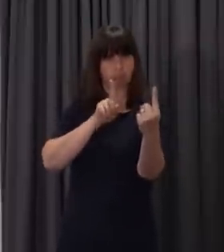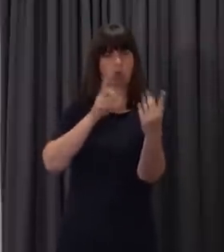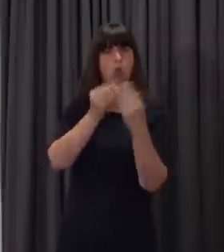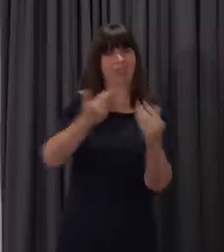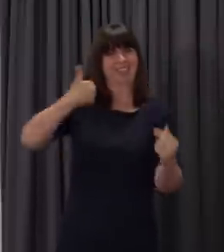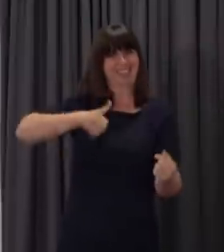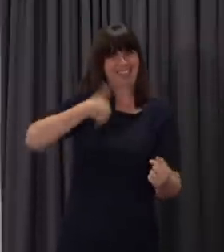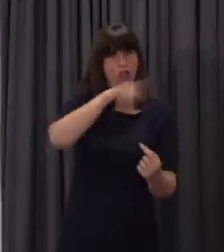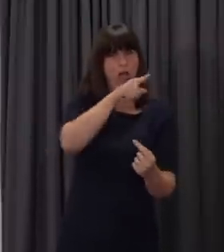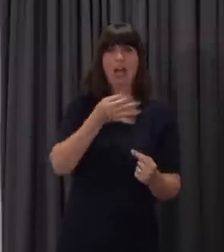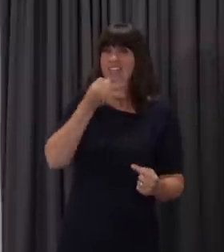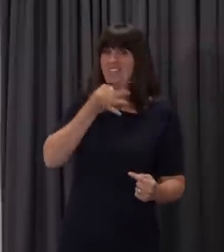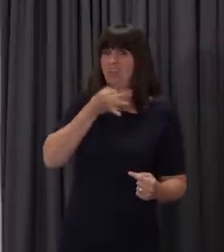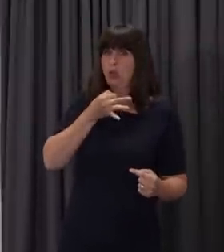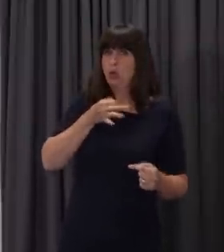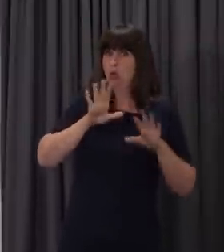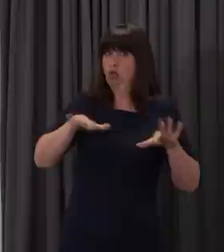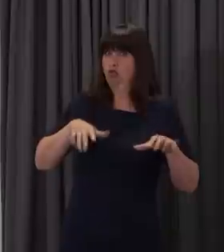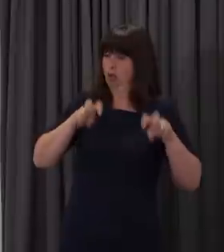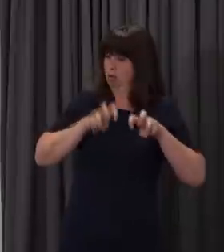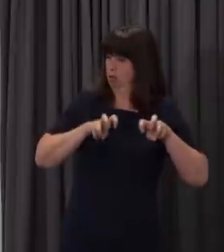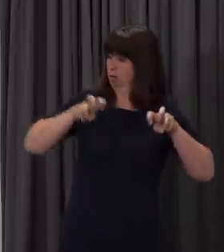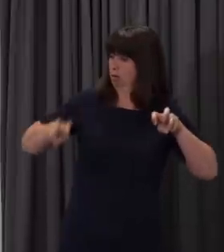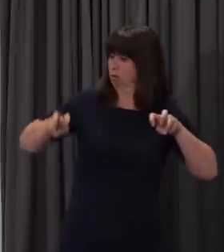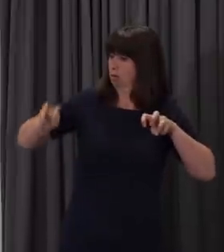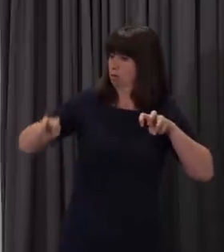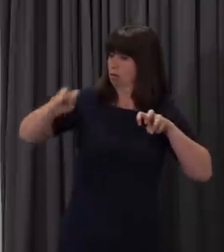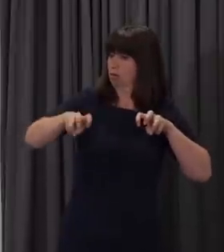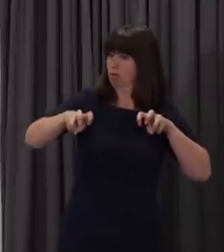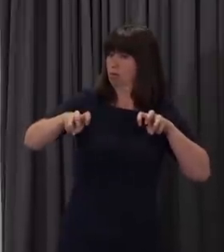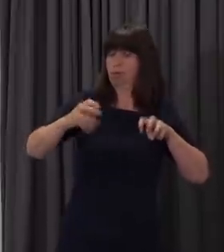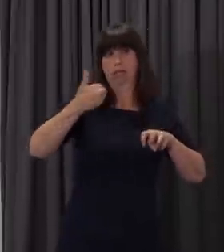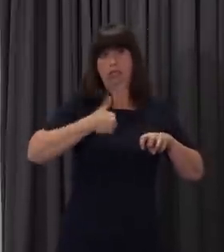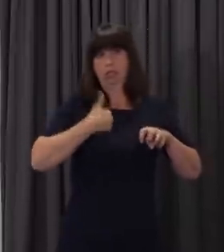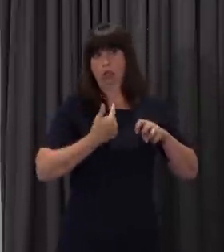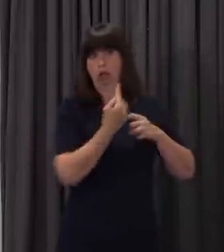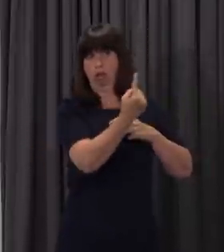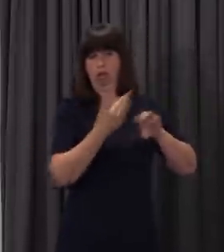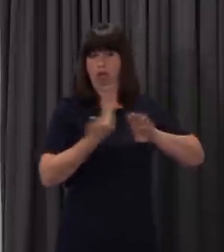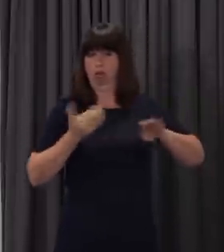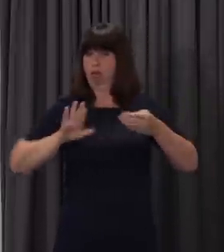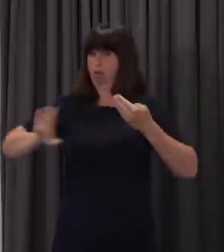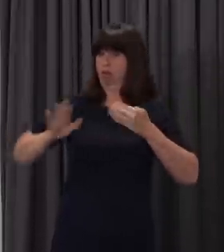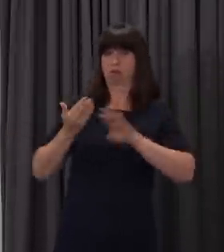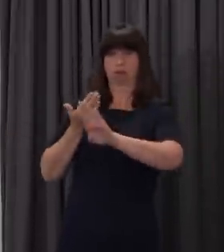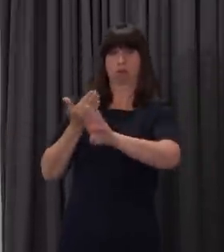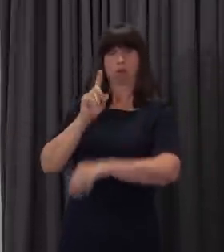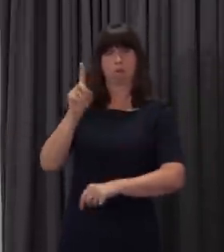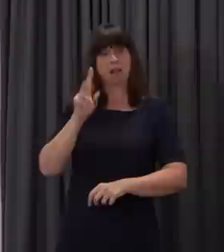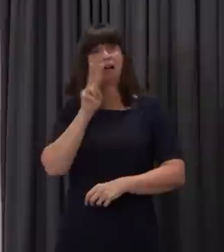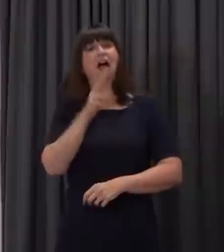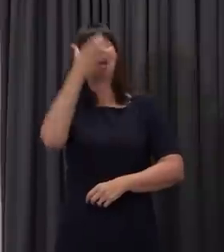small, dedicated group, so that their children can see their teachers once again,